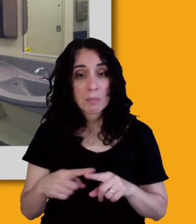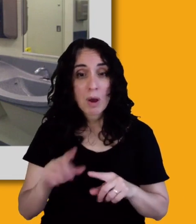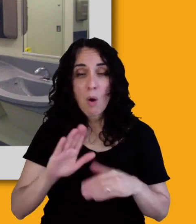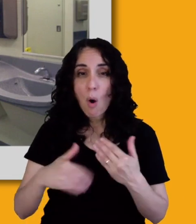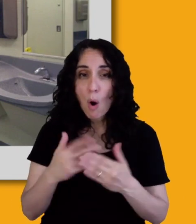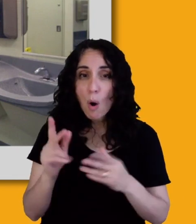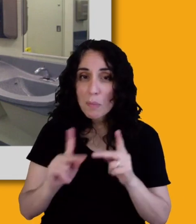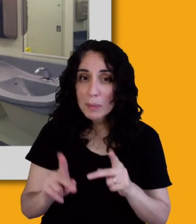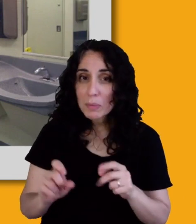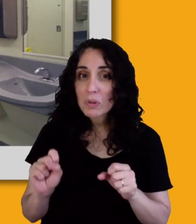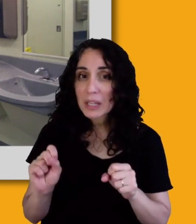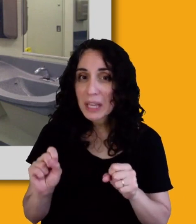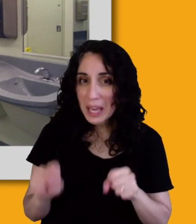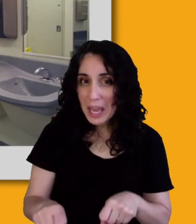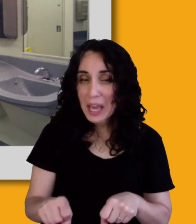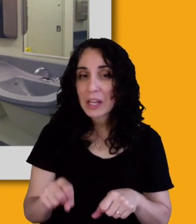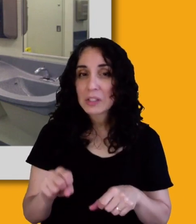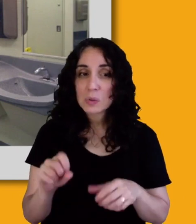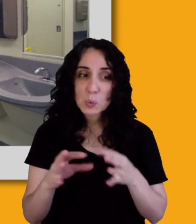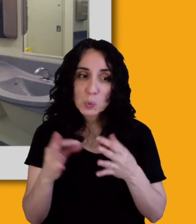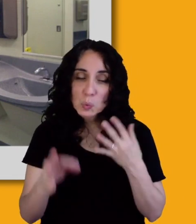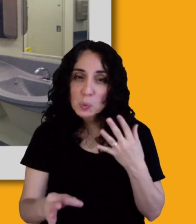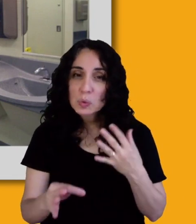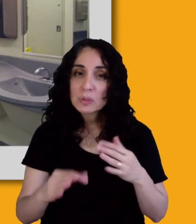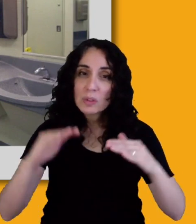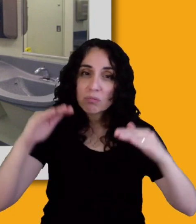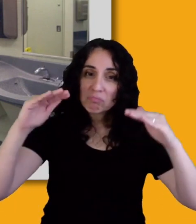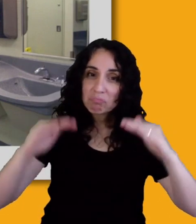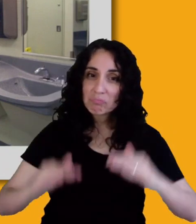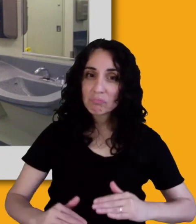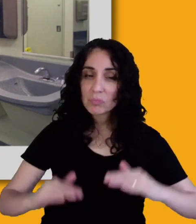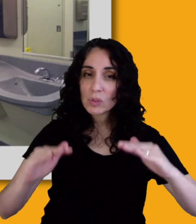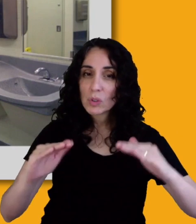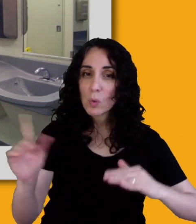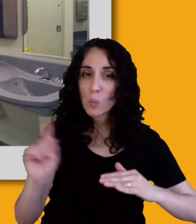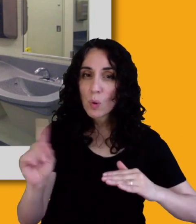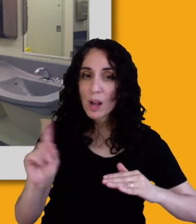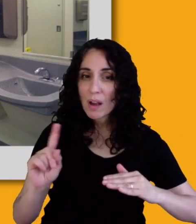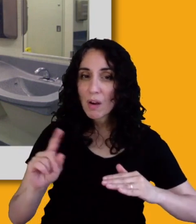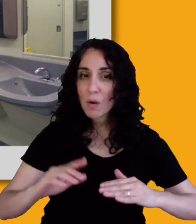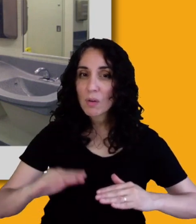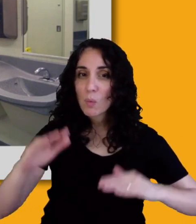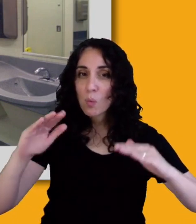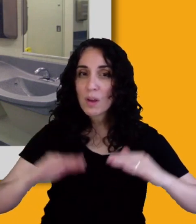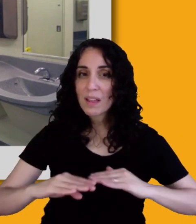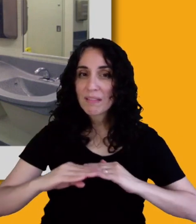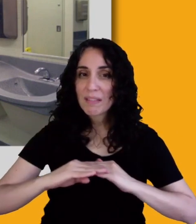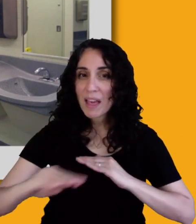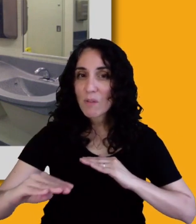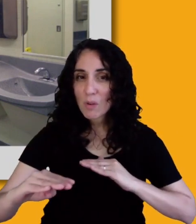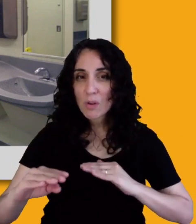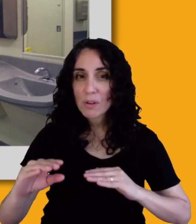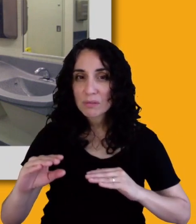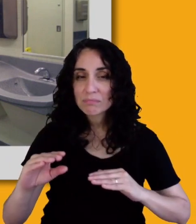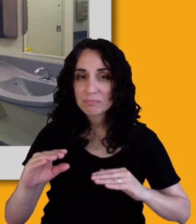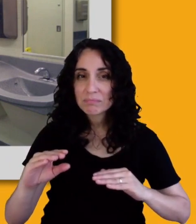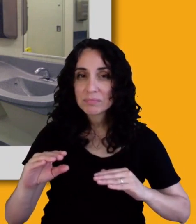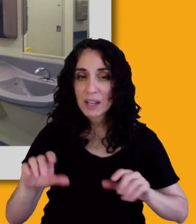whether they want the higher sink or the lower sink. And it begins to get towards beautiful and usable, which is what I think of when I think of